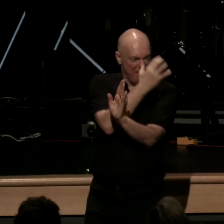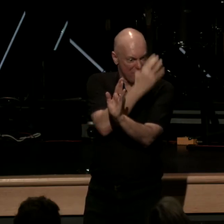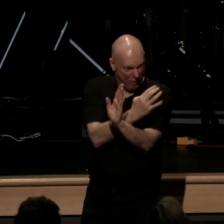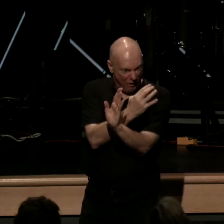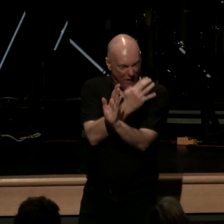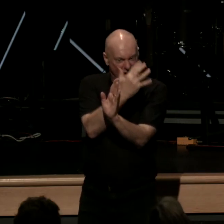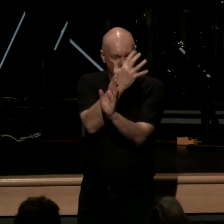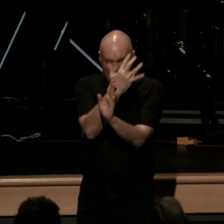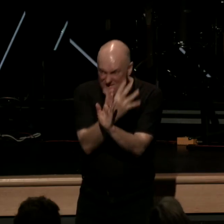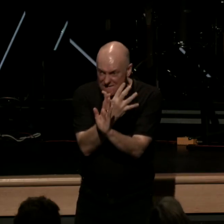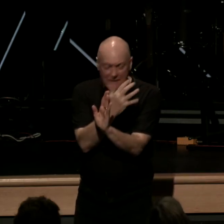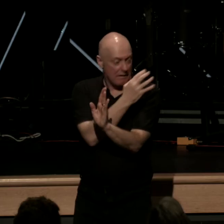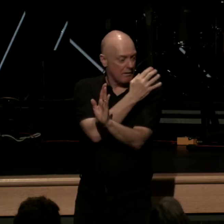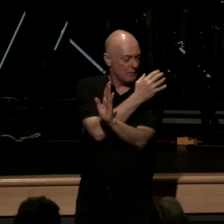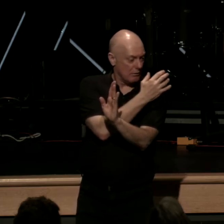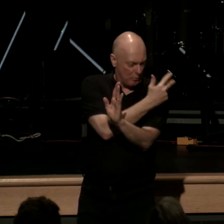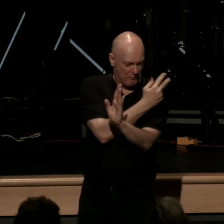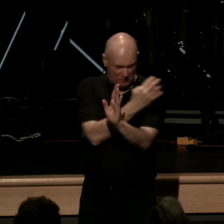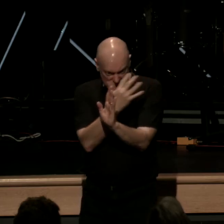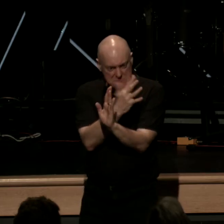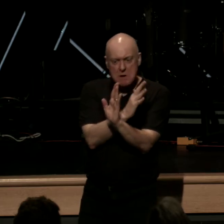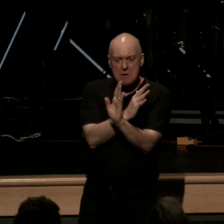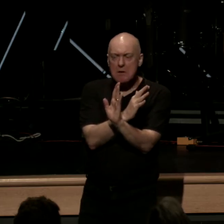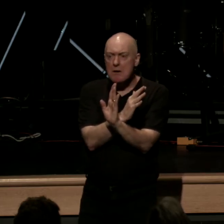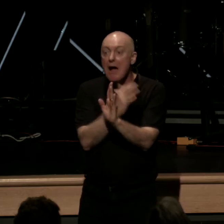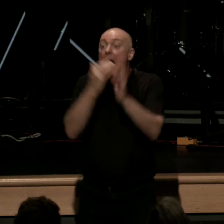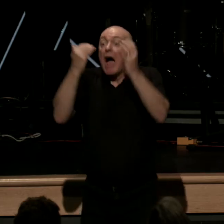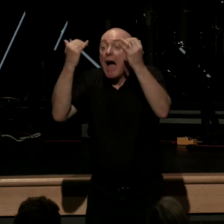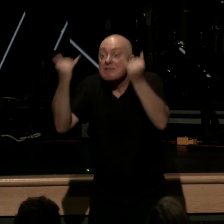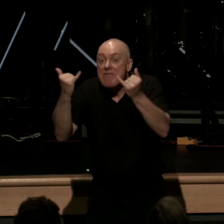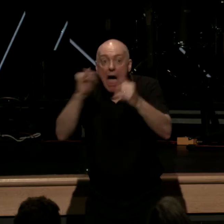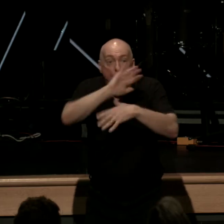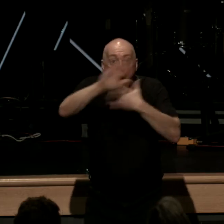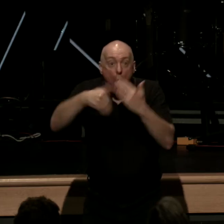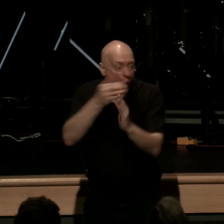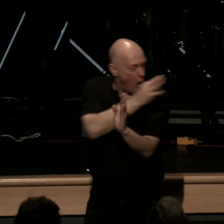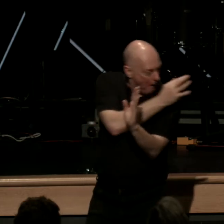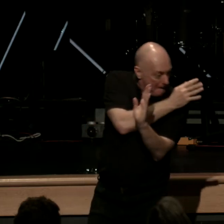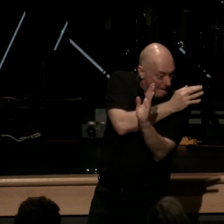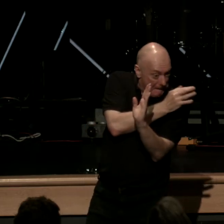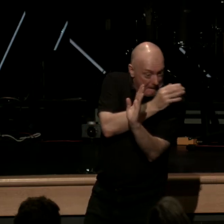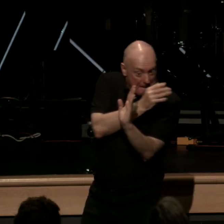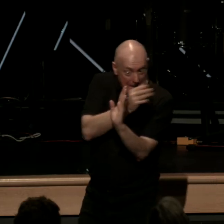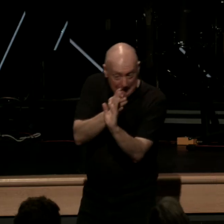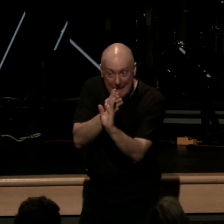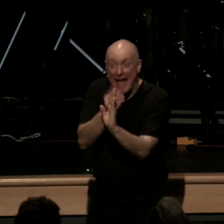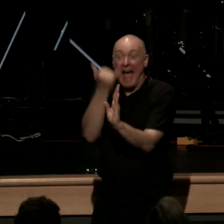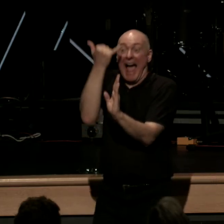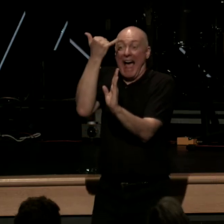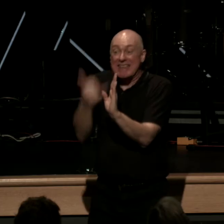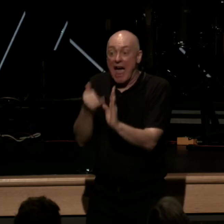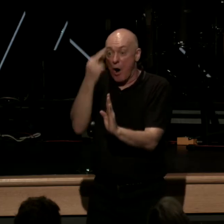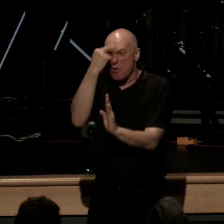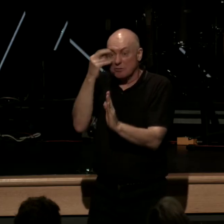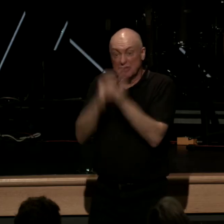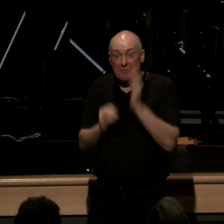theological glory and he's bringing all along and he comes to Romans 5 verse 1 the first word